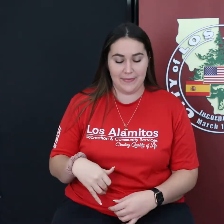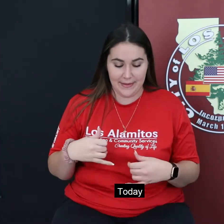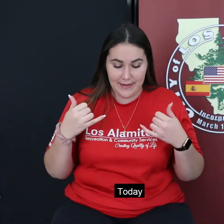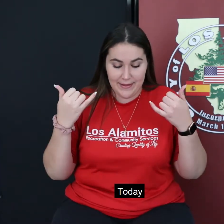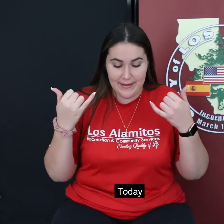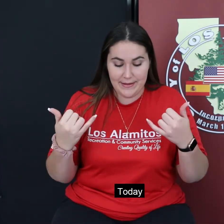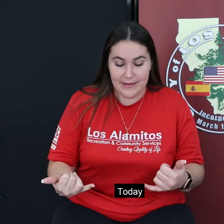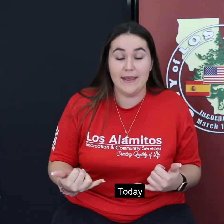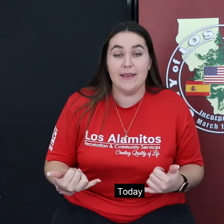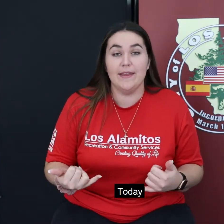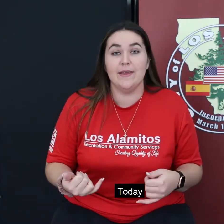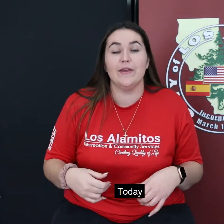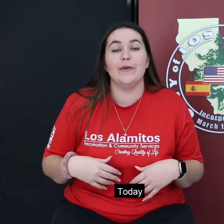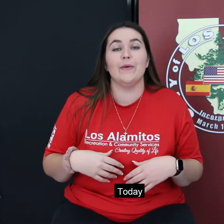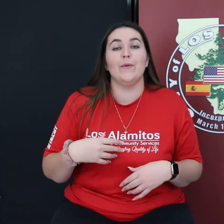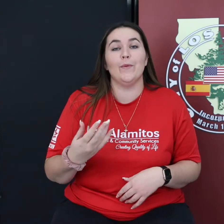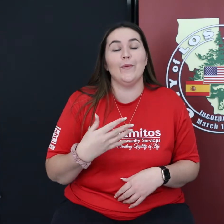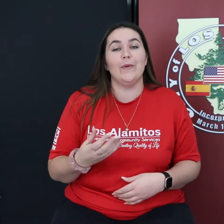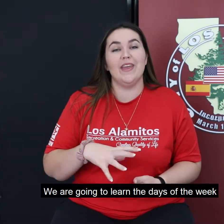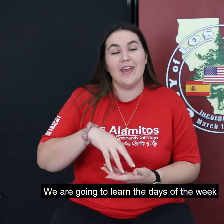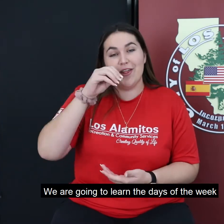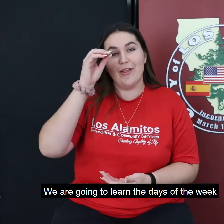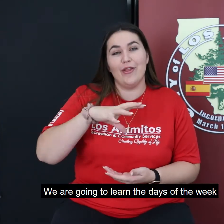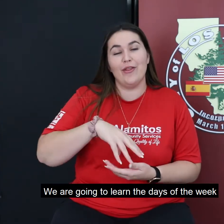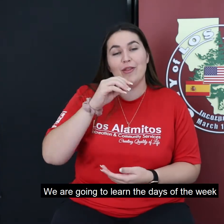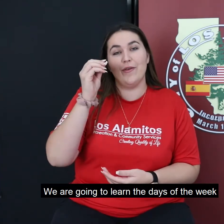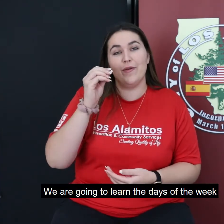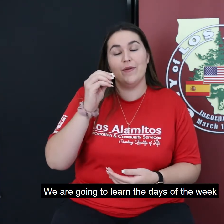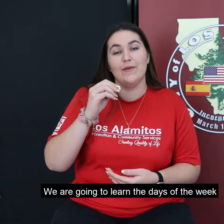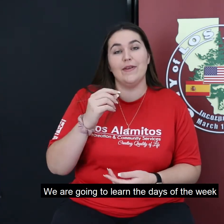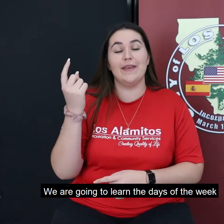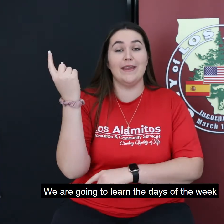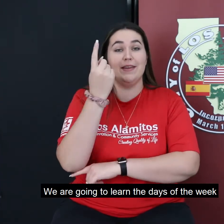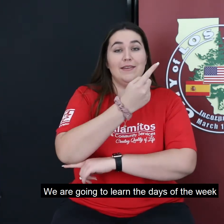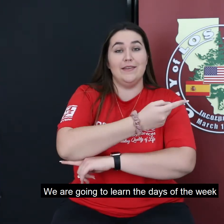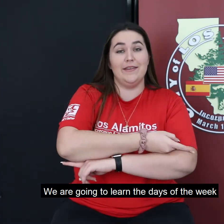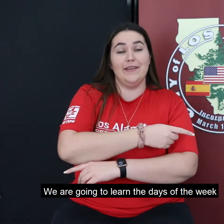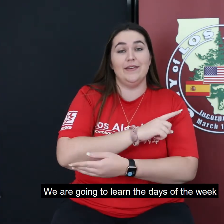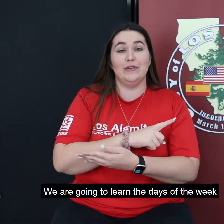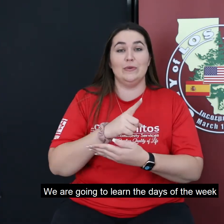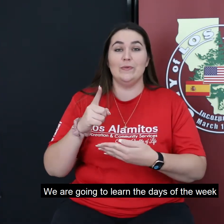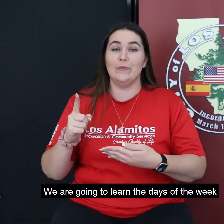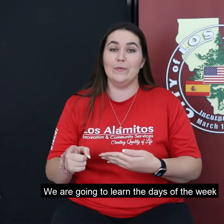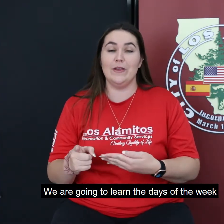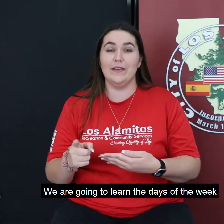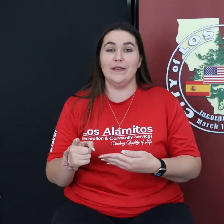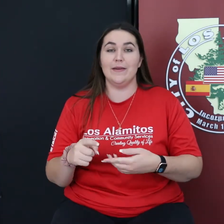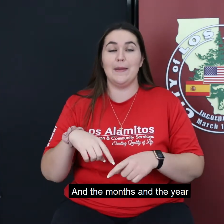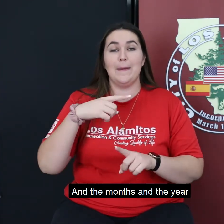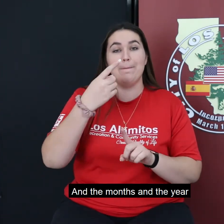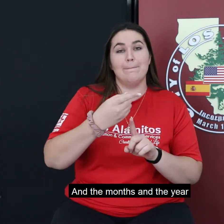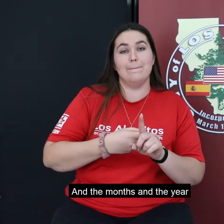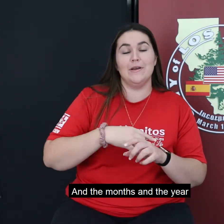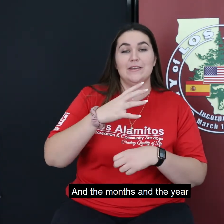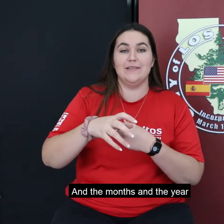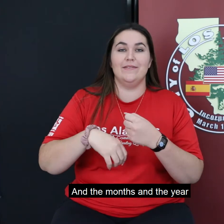Today we're going to learn the days of the week and the months in the year.